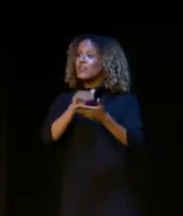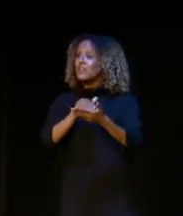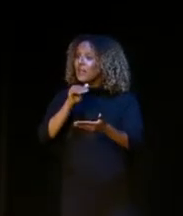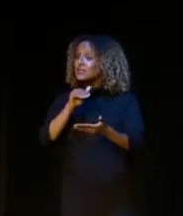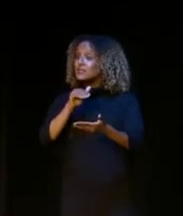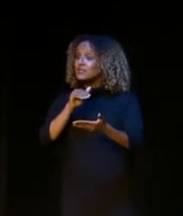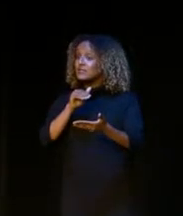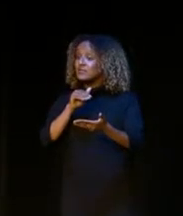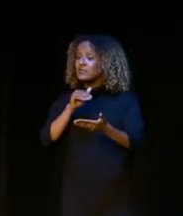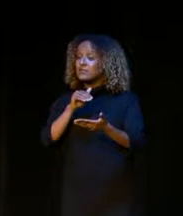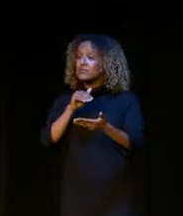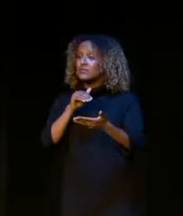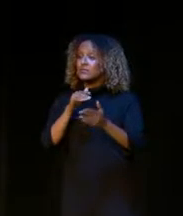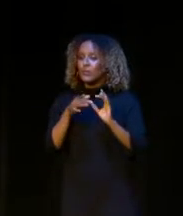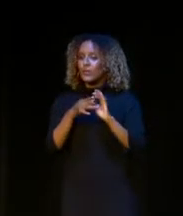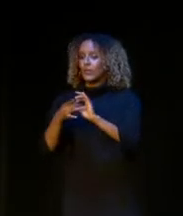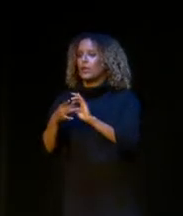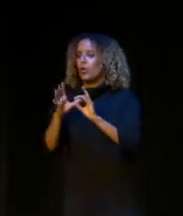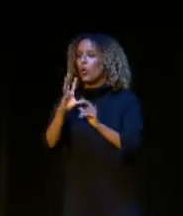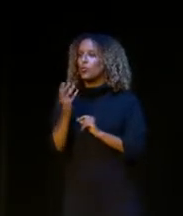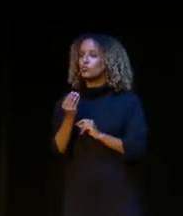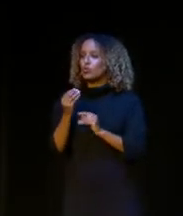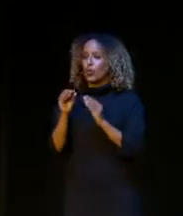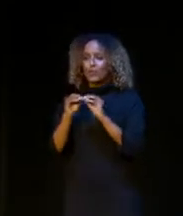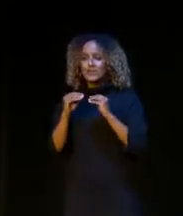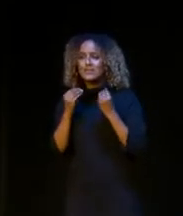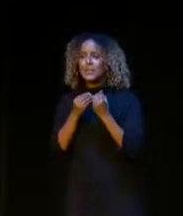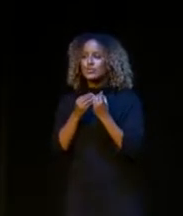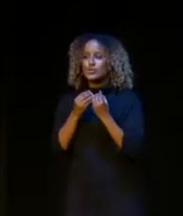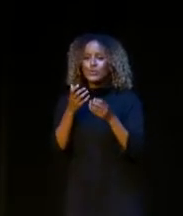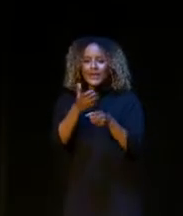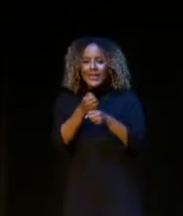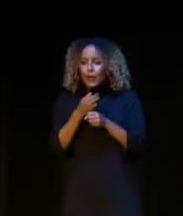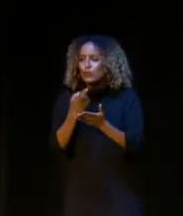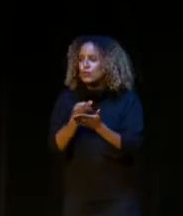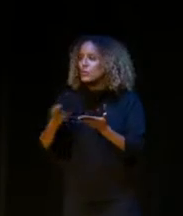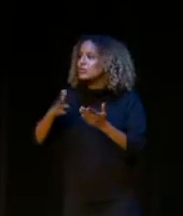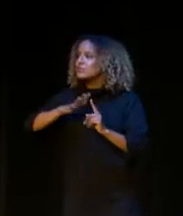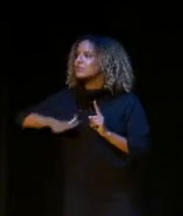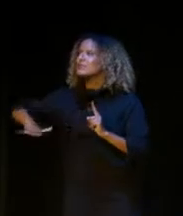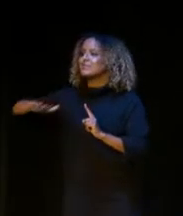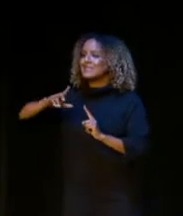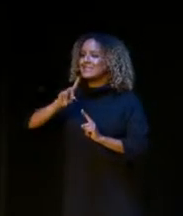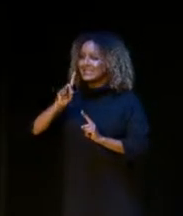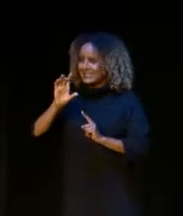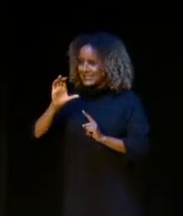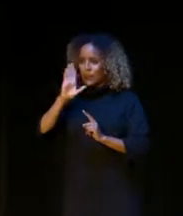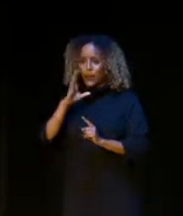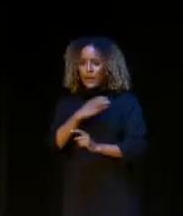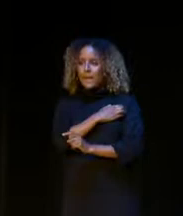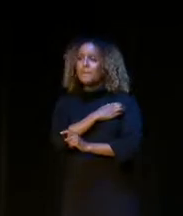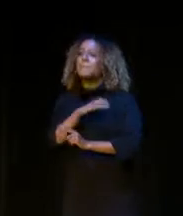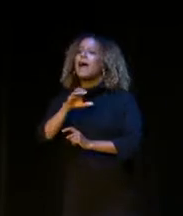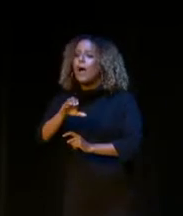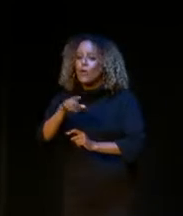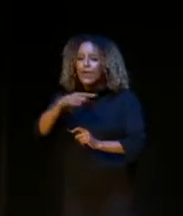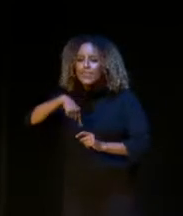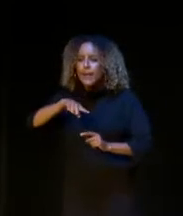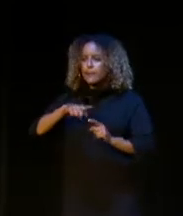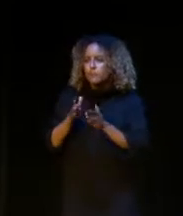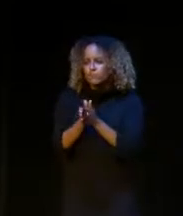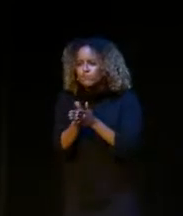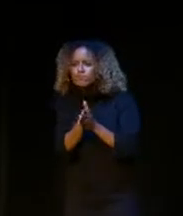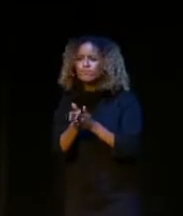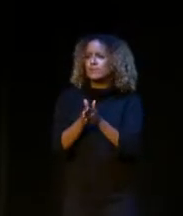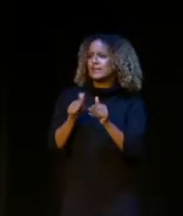to link cultural organizations to resources around D.C. that will empower them to stay competitive